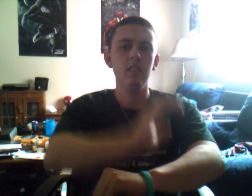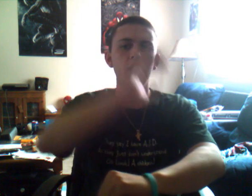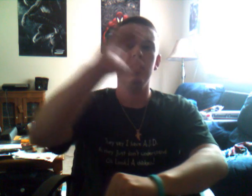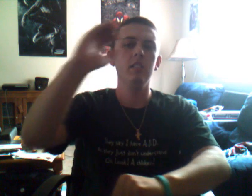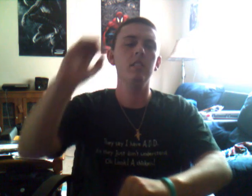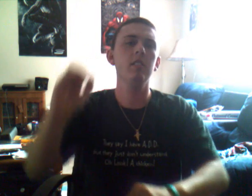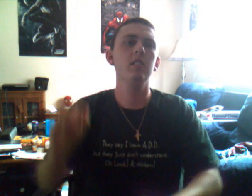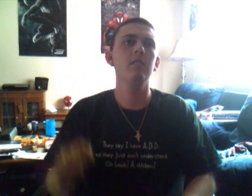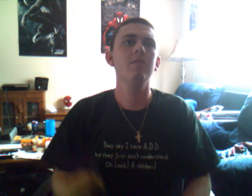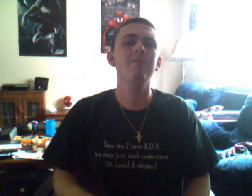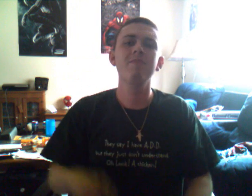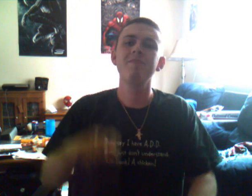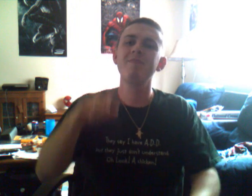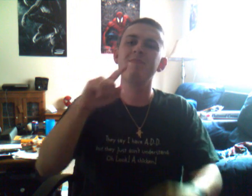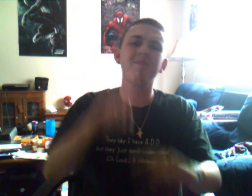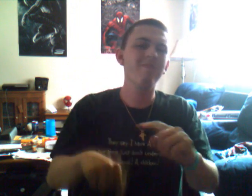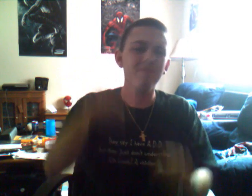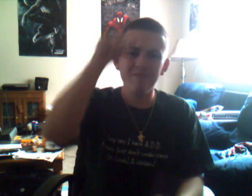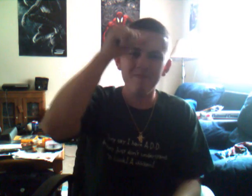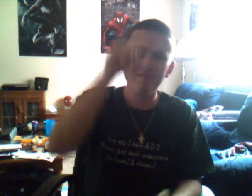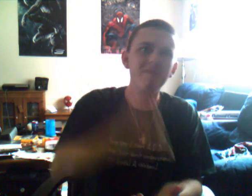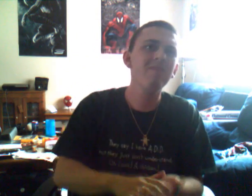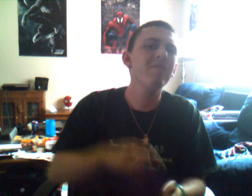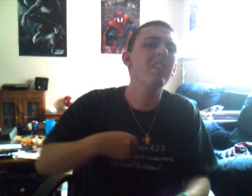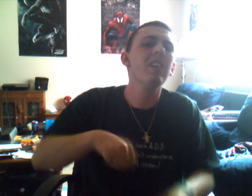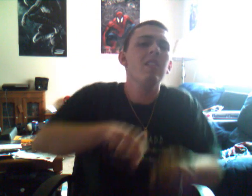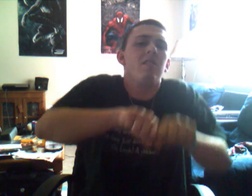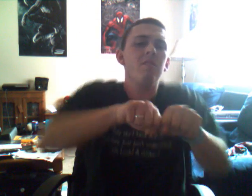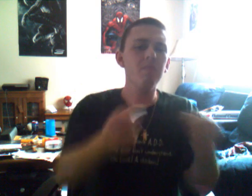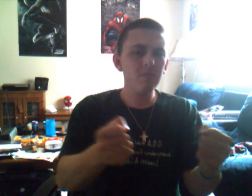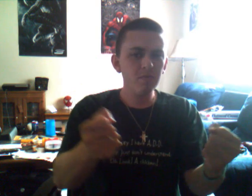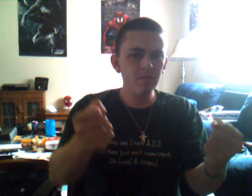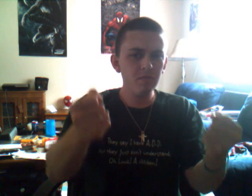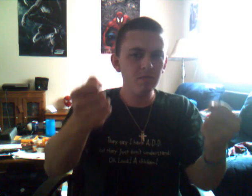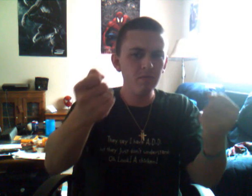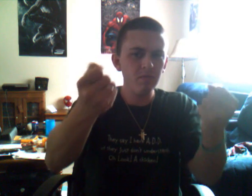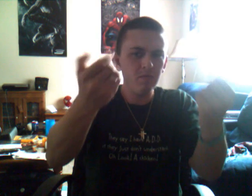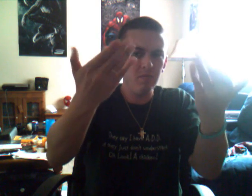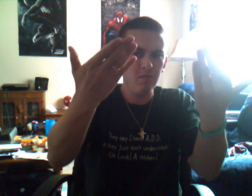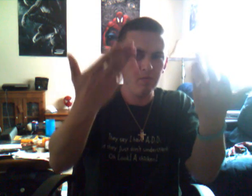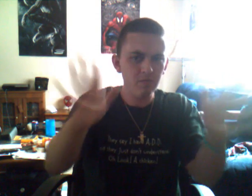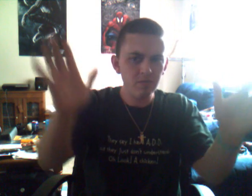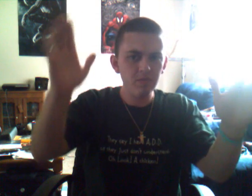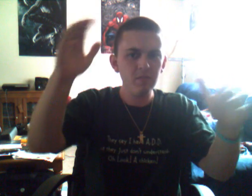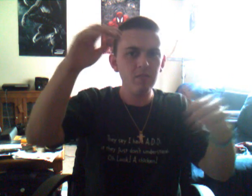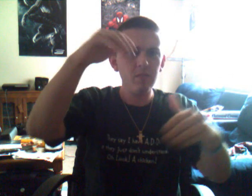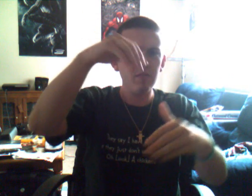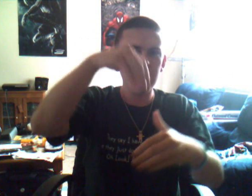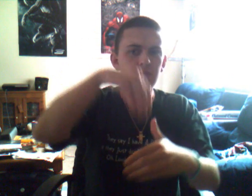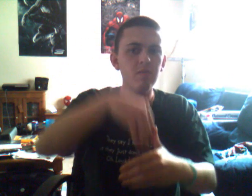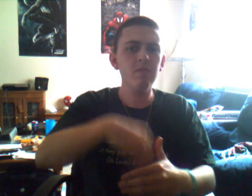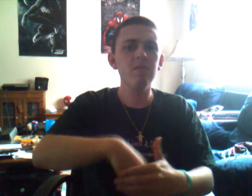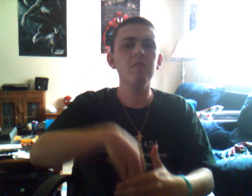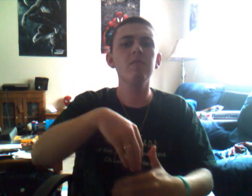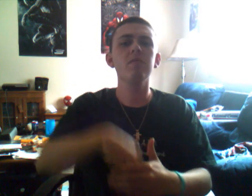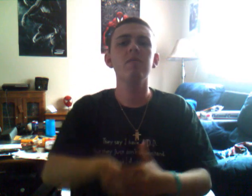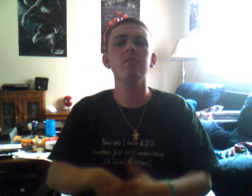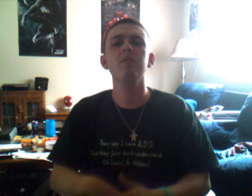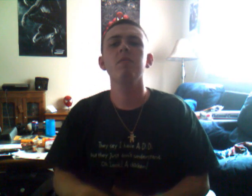I can't believe I'm walking inside. I believe